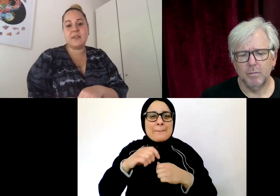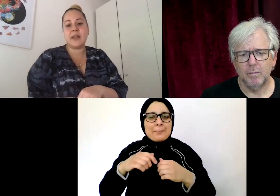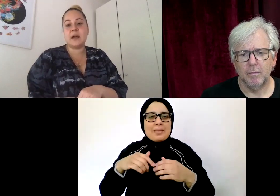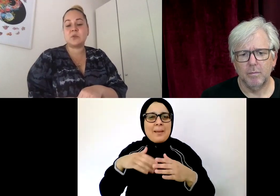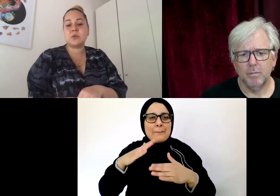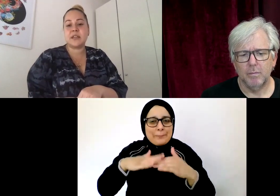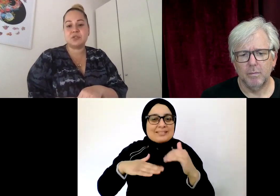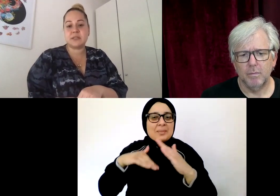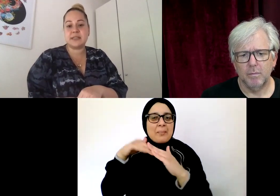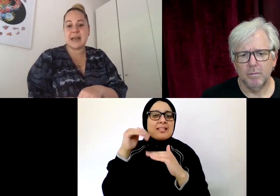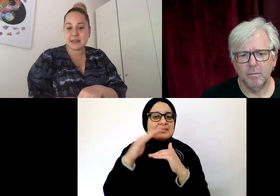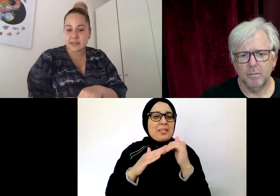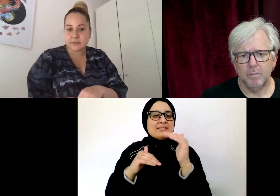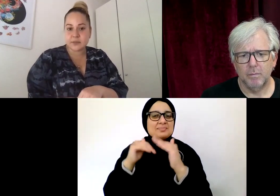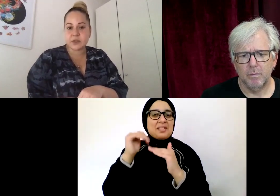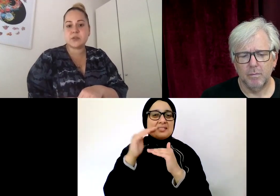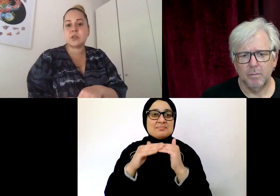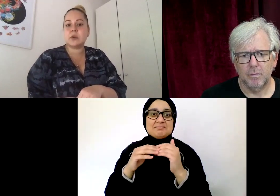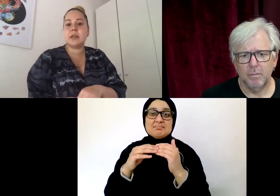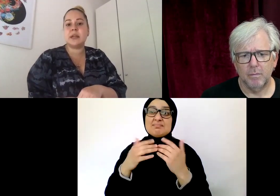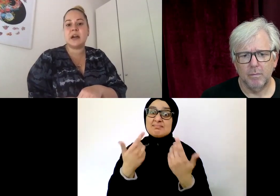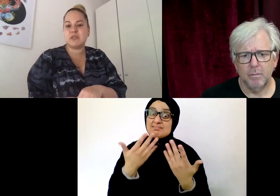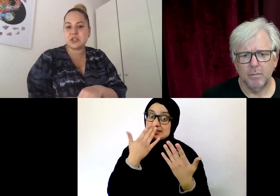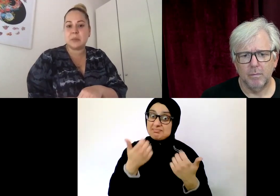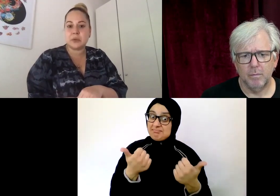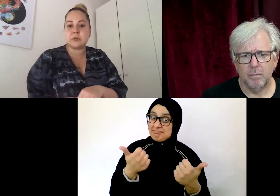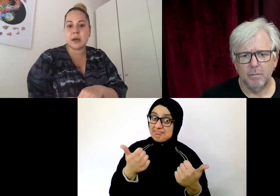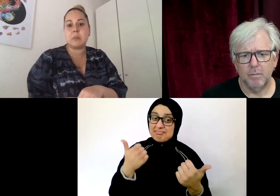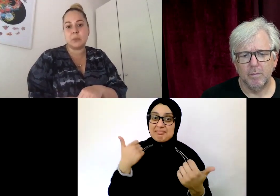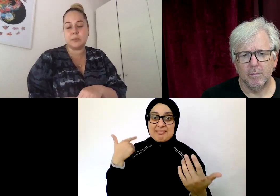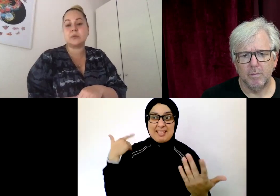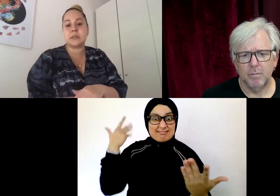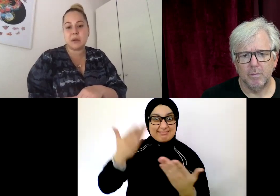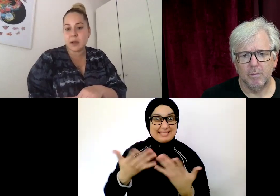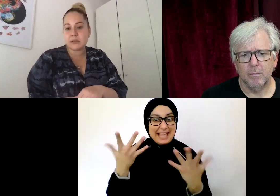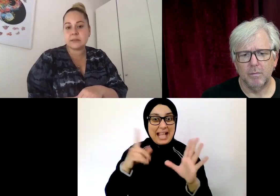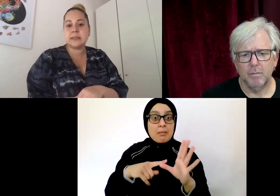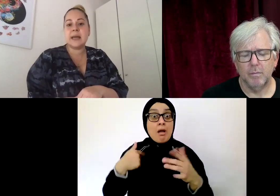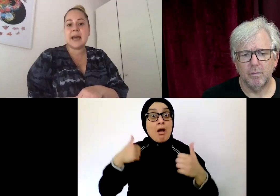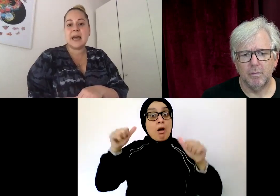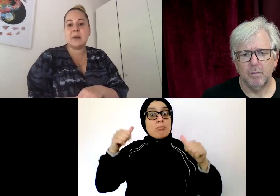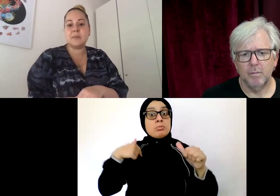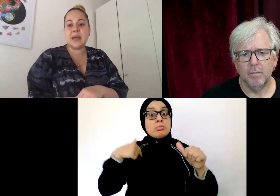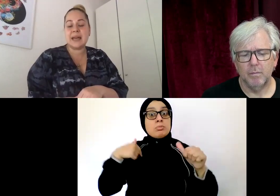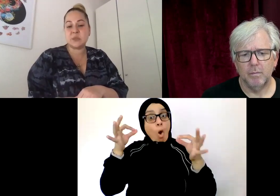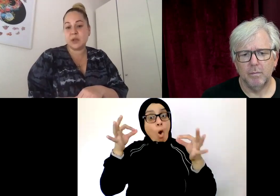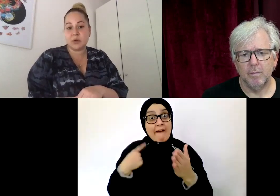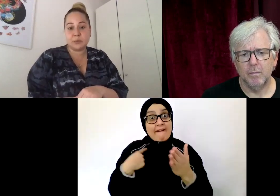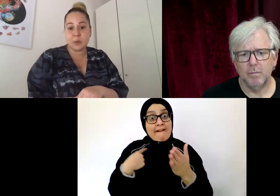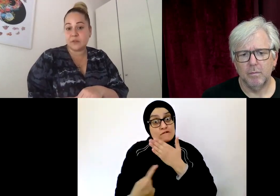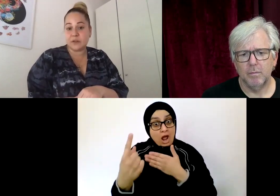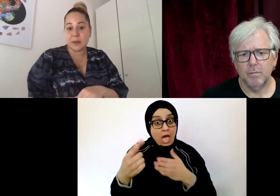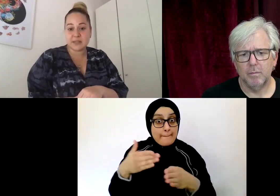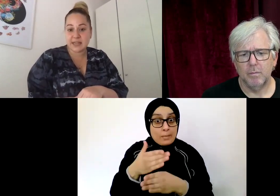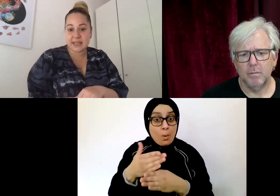And then I was also interested in acting. So slowly I gradually build up my, builded up my work and it's been going